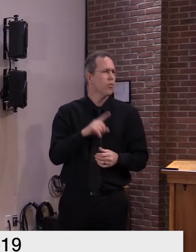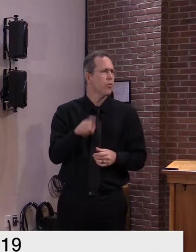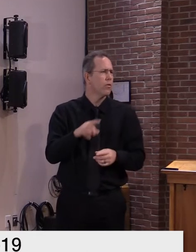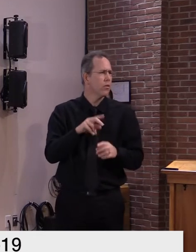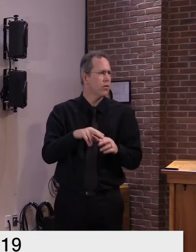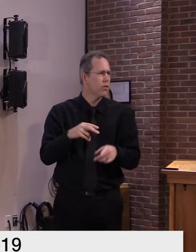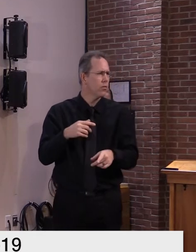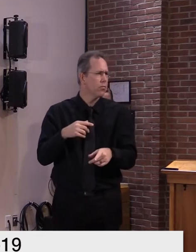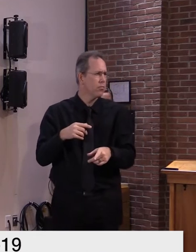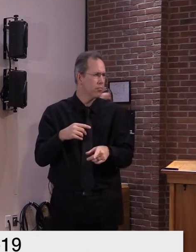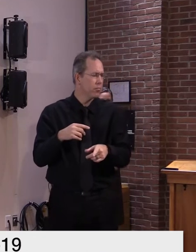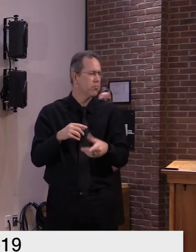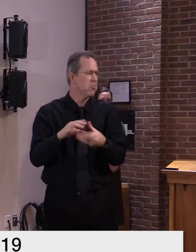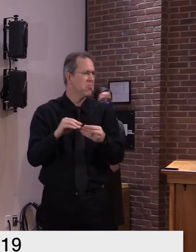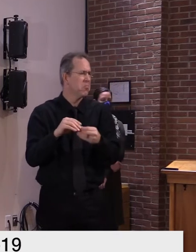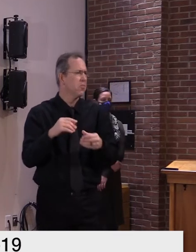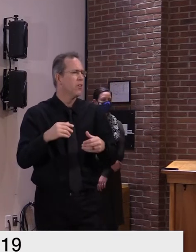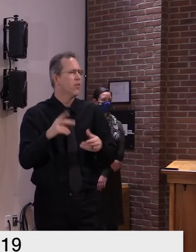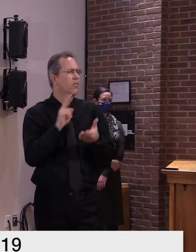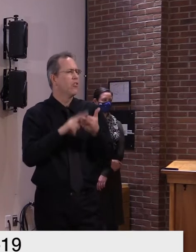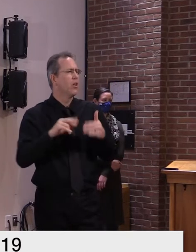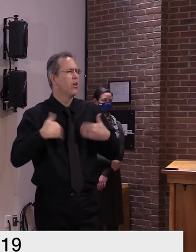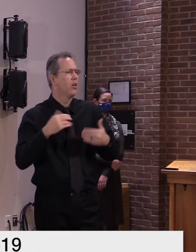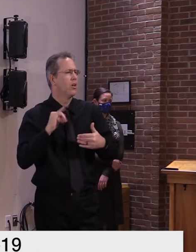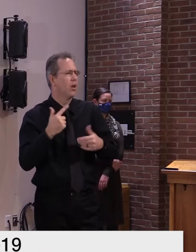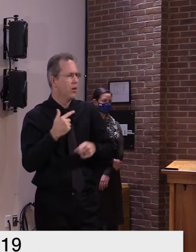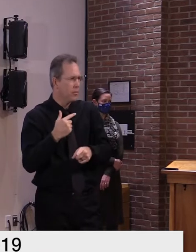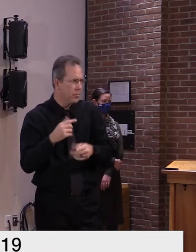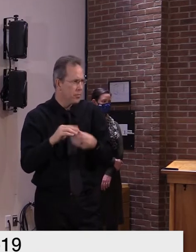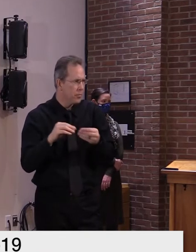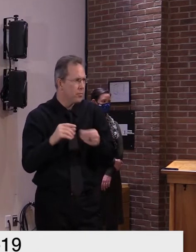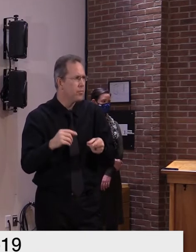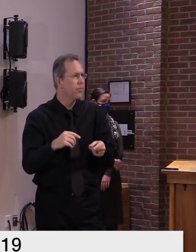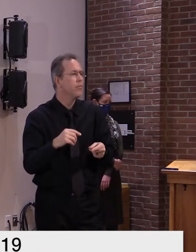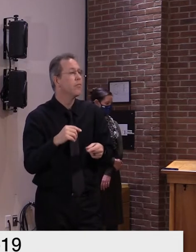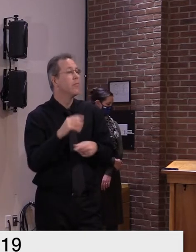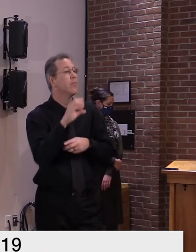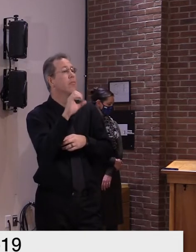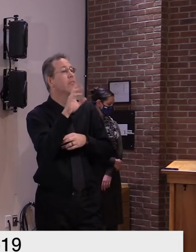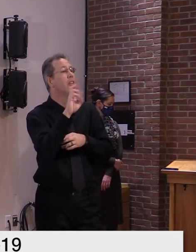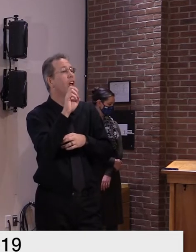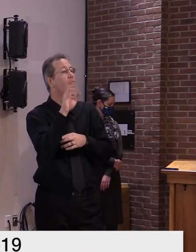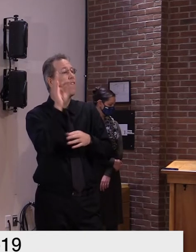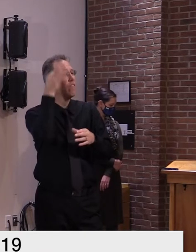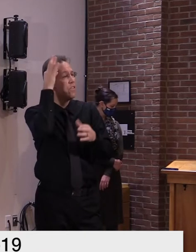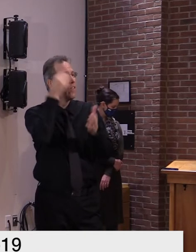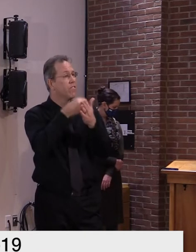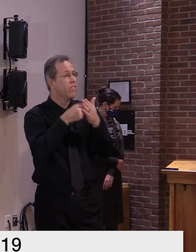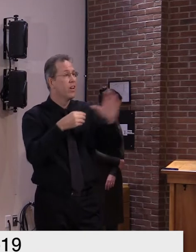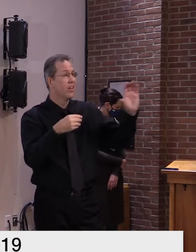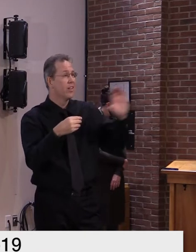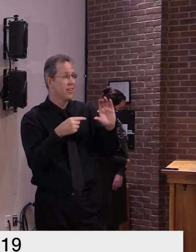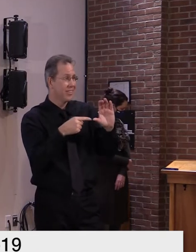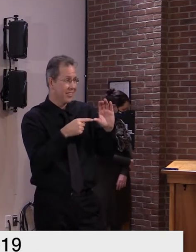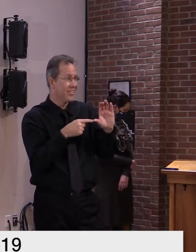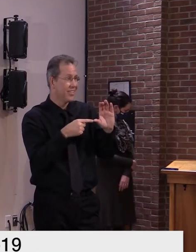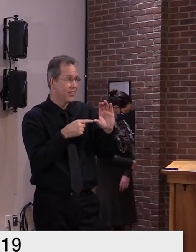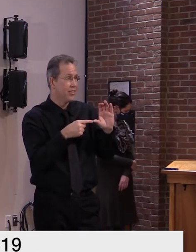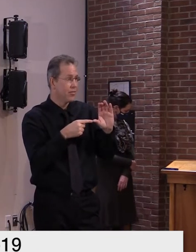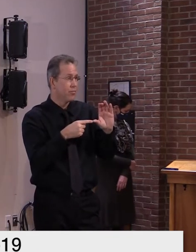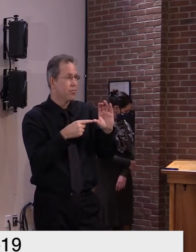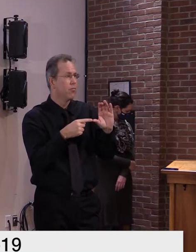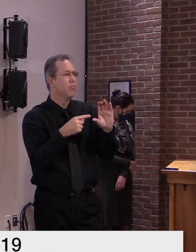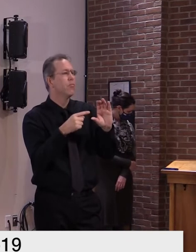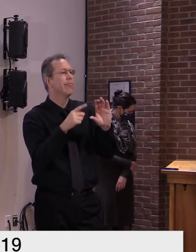point in time allocated all of our cares act or close if i was to leave funds uh to programs